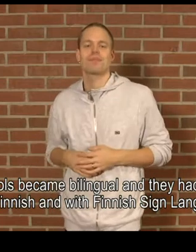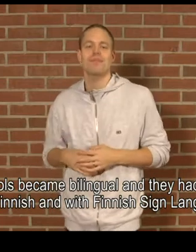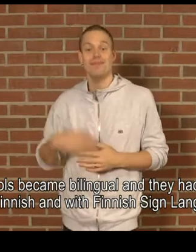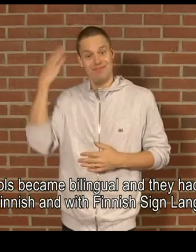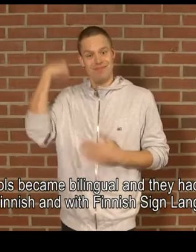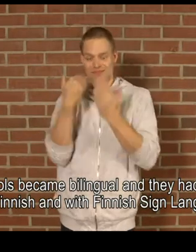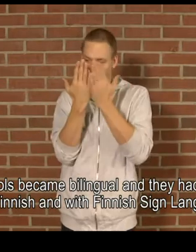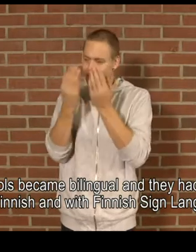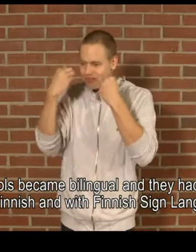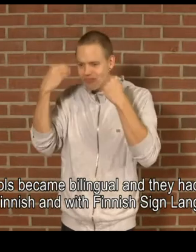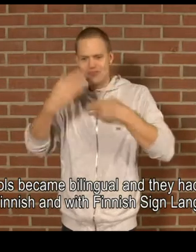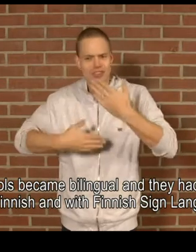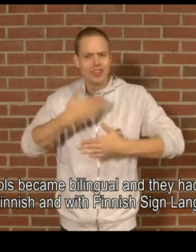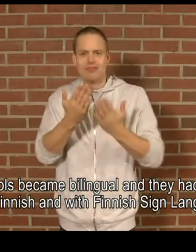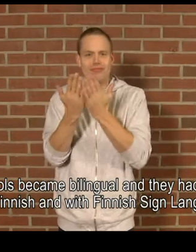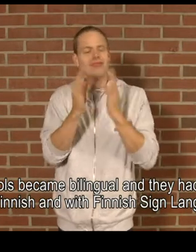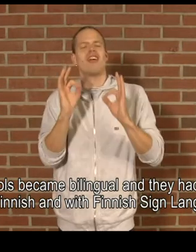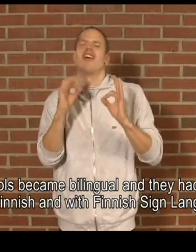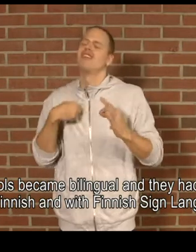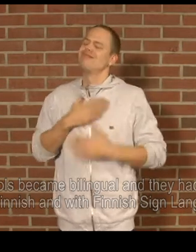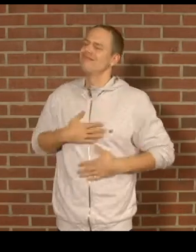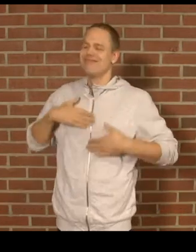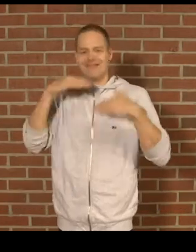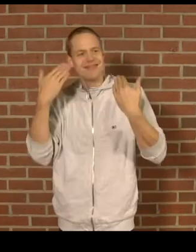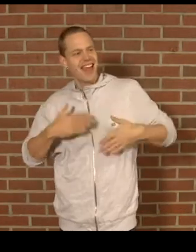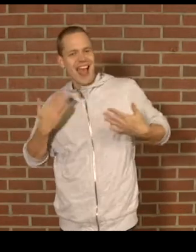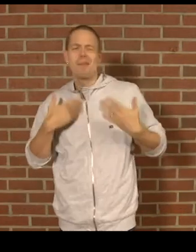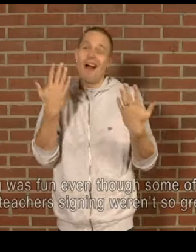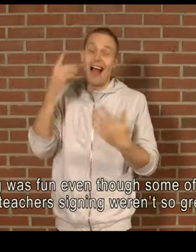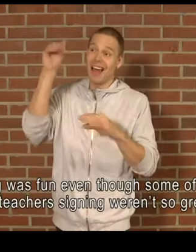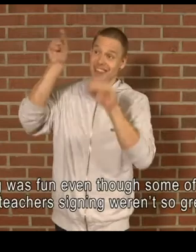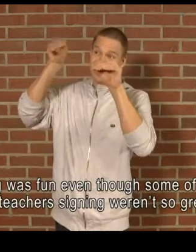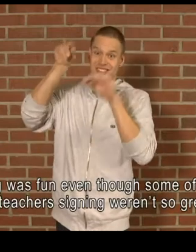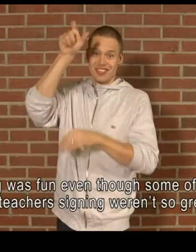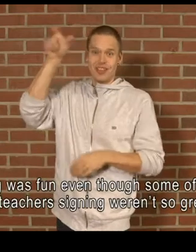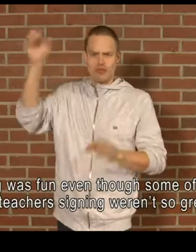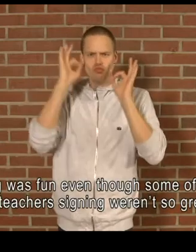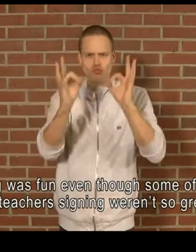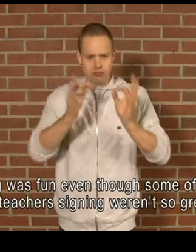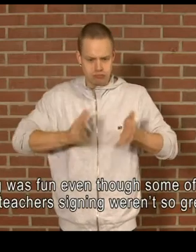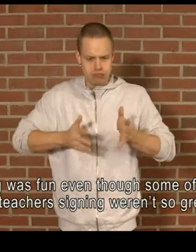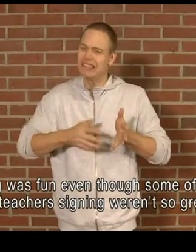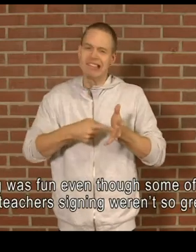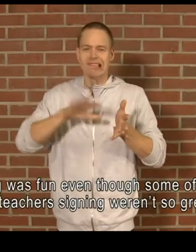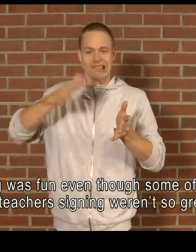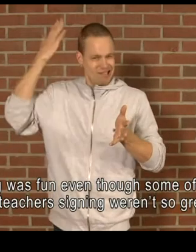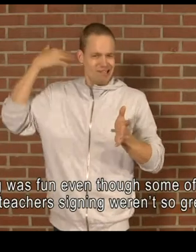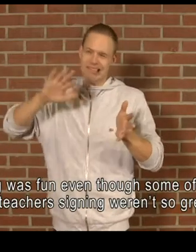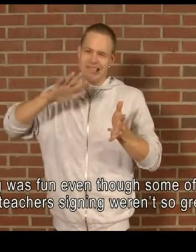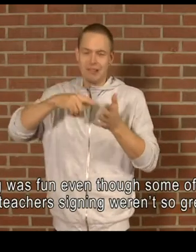I know you might be pissed off right about now I made it and you did it, gave you